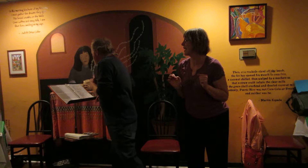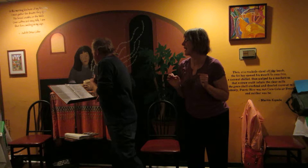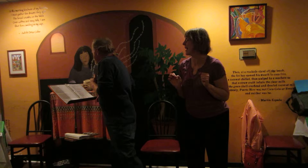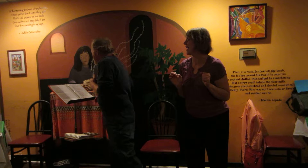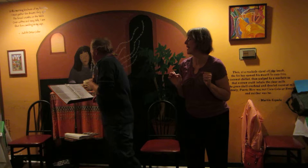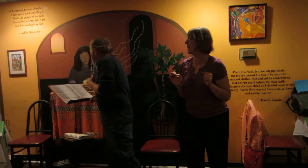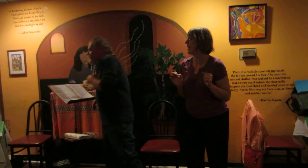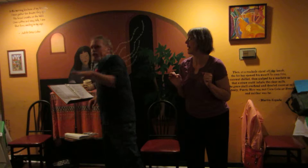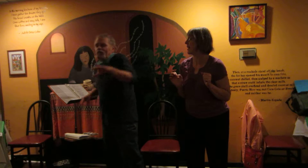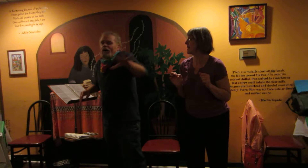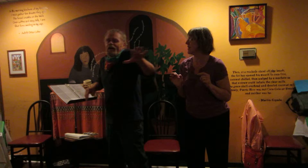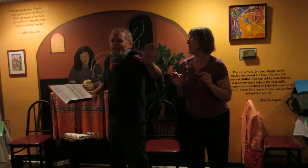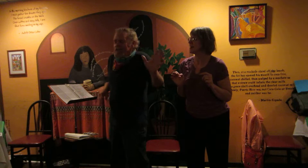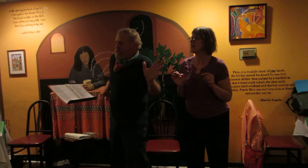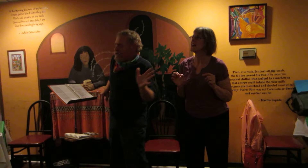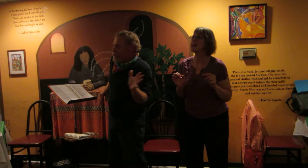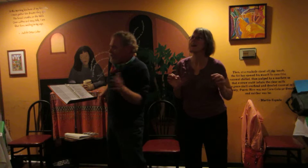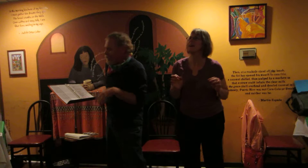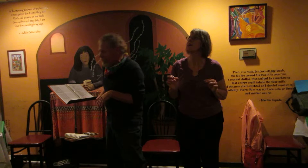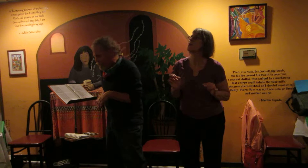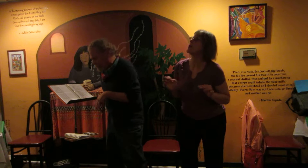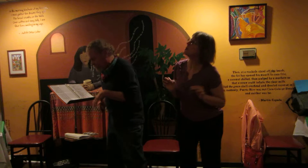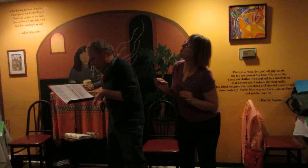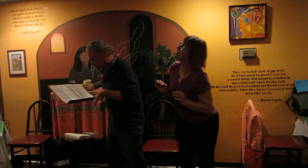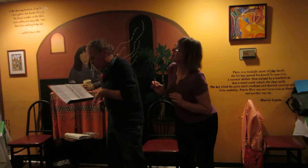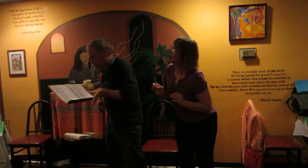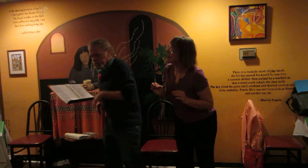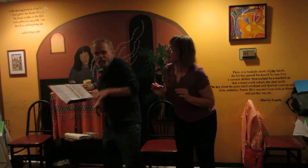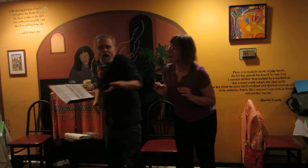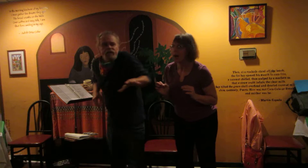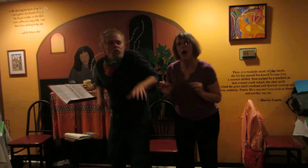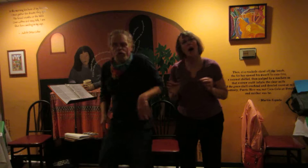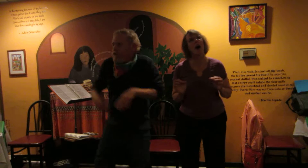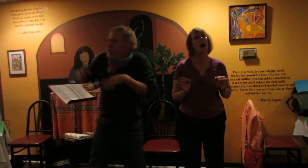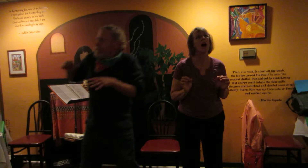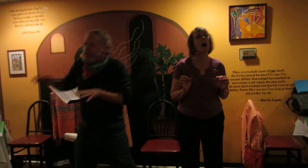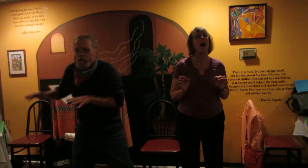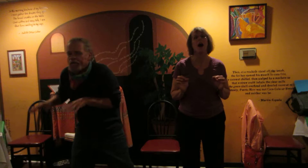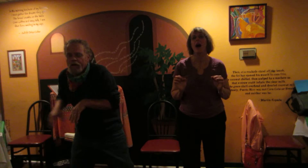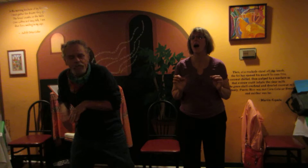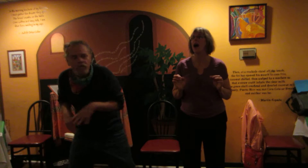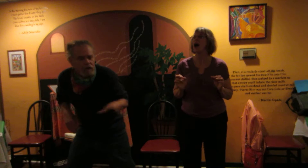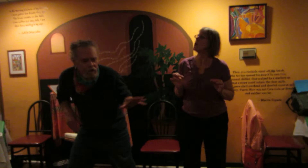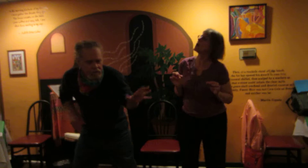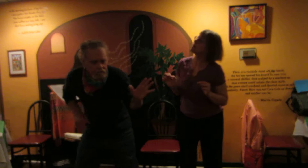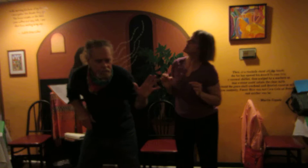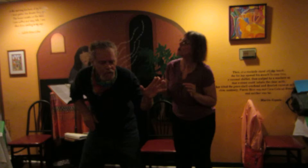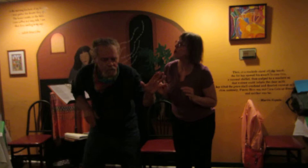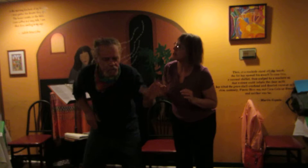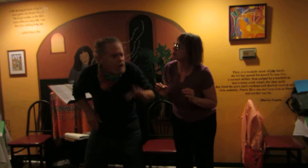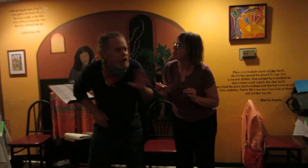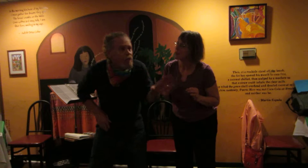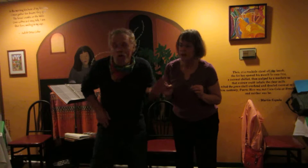What did he say? We'll take a ride down a rodeo. What will we see? The end of the world where the chainsaw free. What